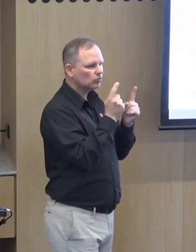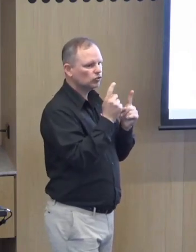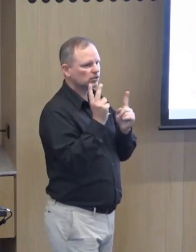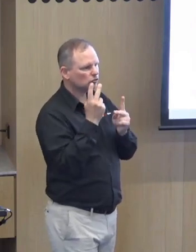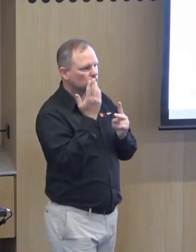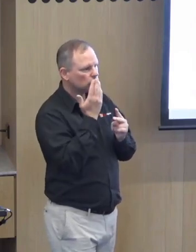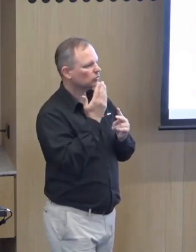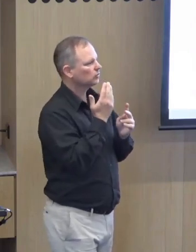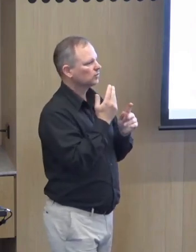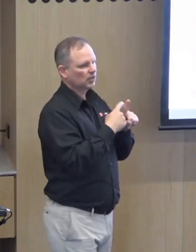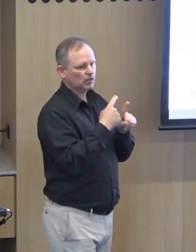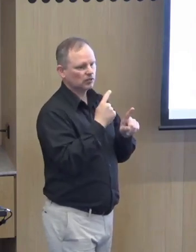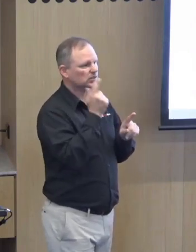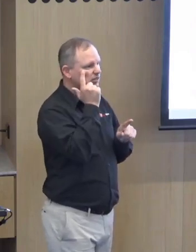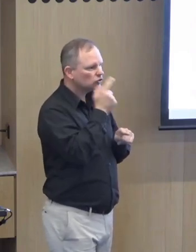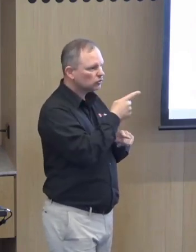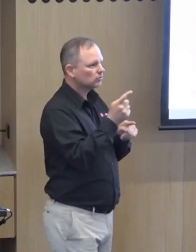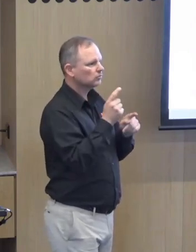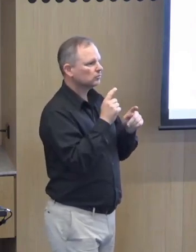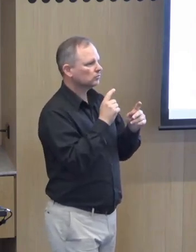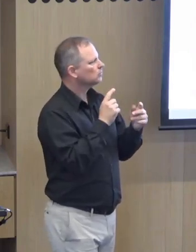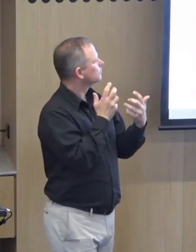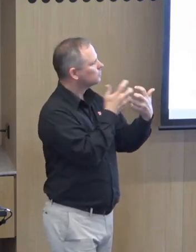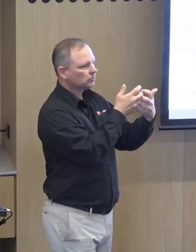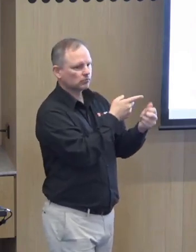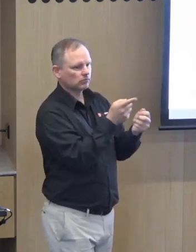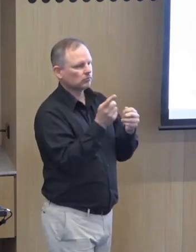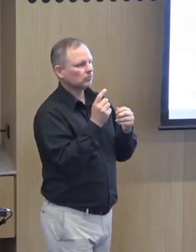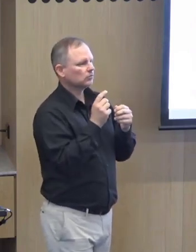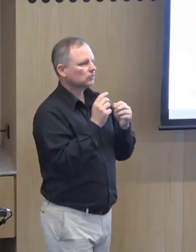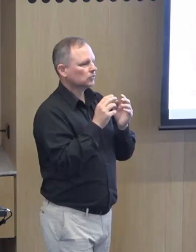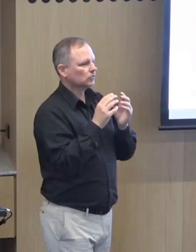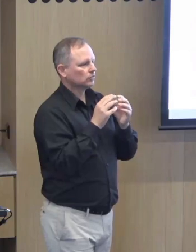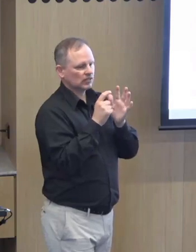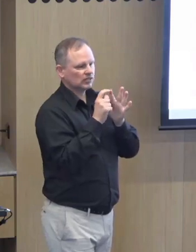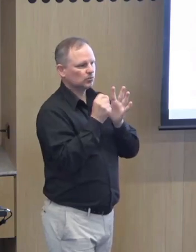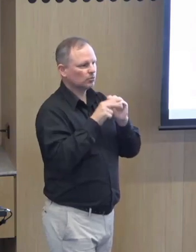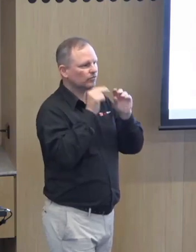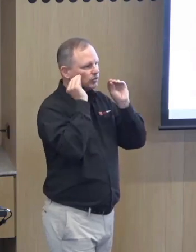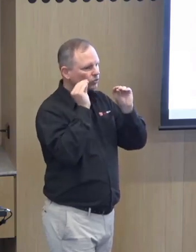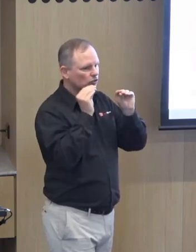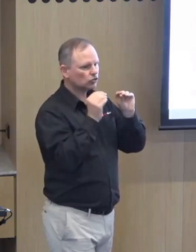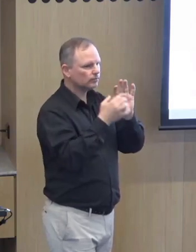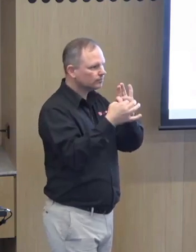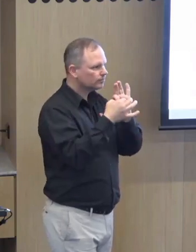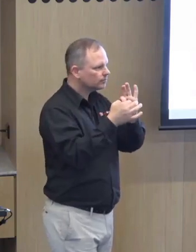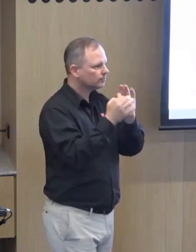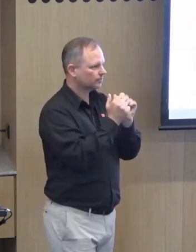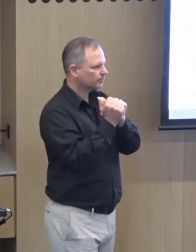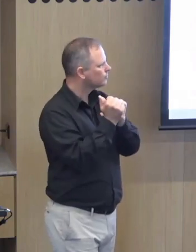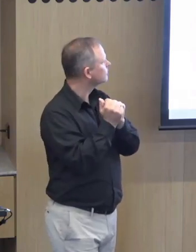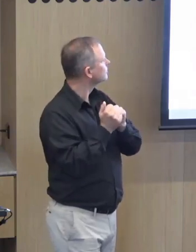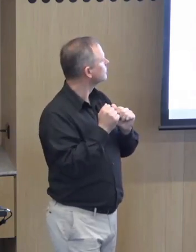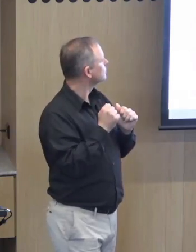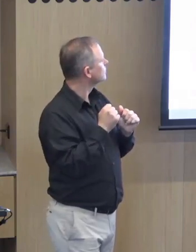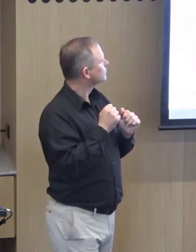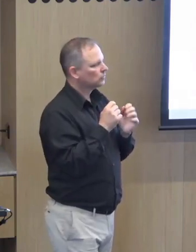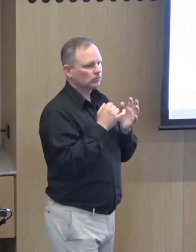Working in schools and primary and secondary schools is an important part of the entire process. Department of Education will be working